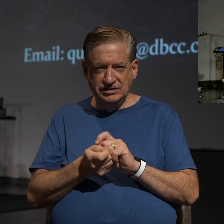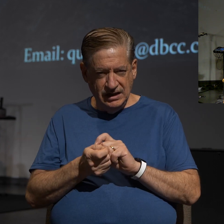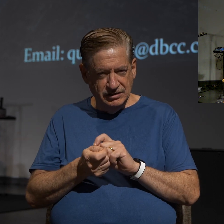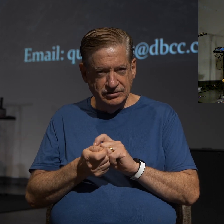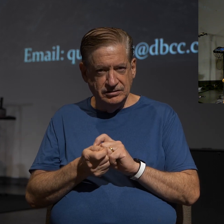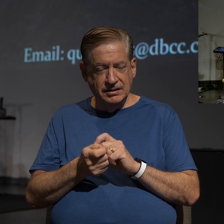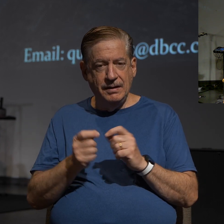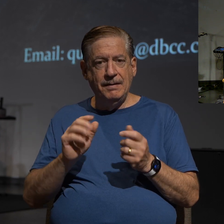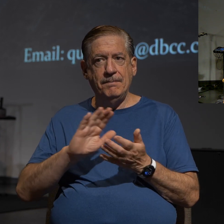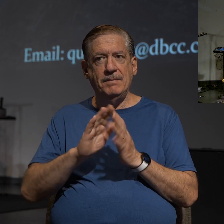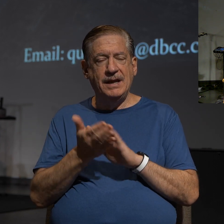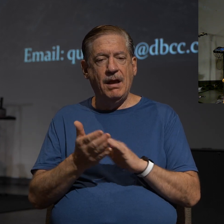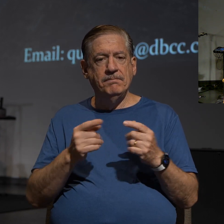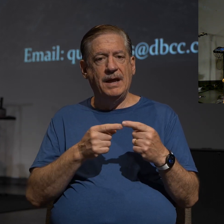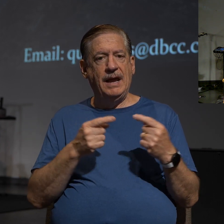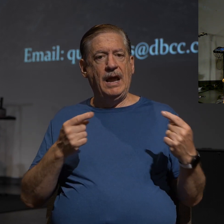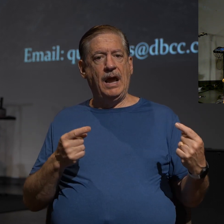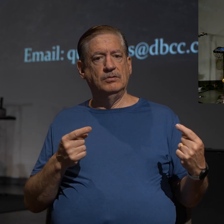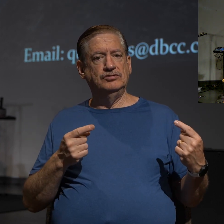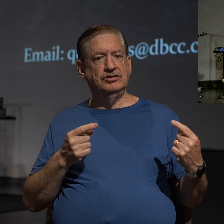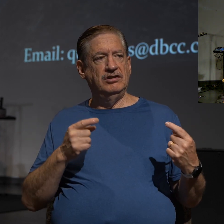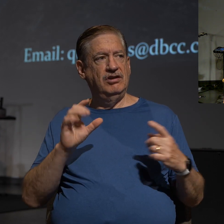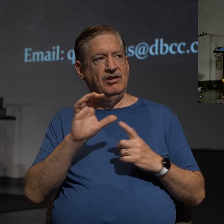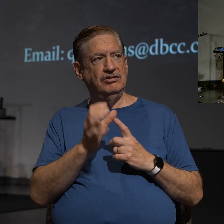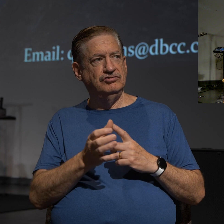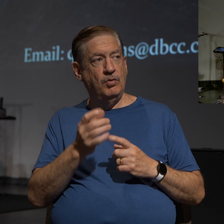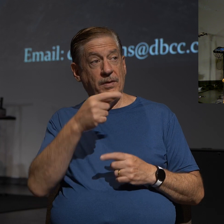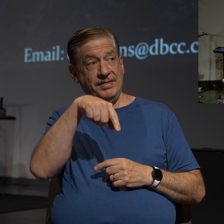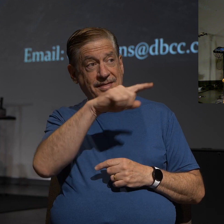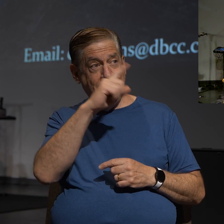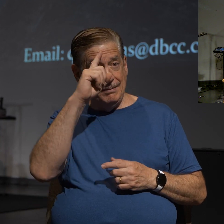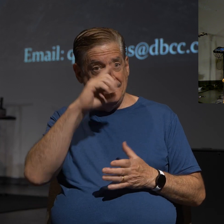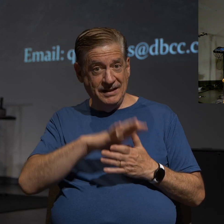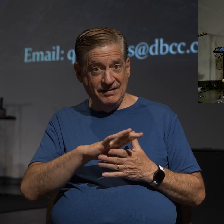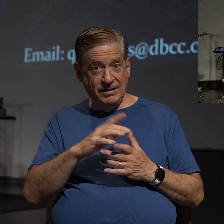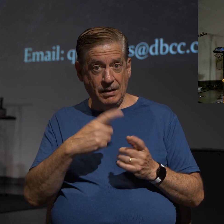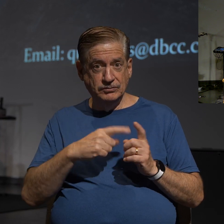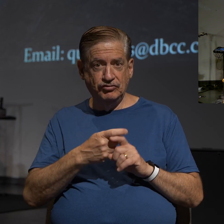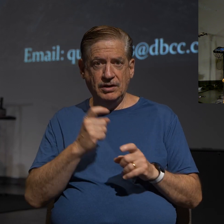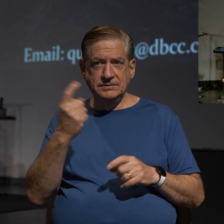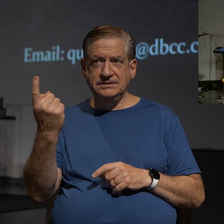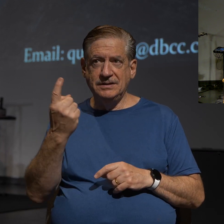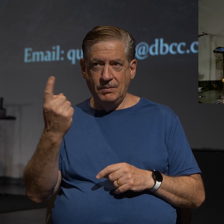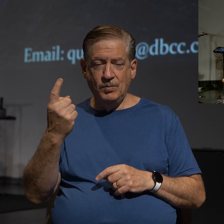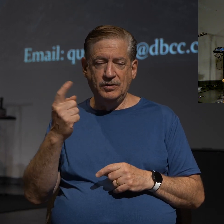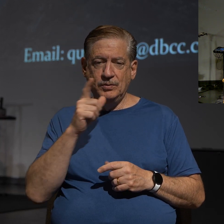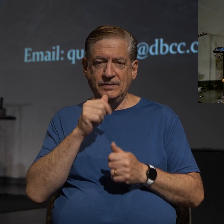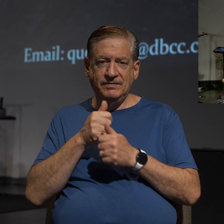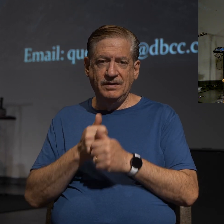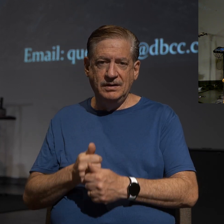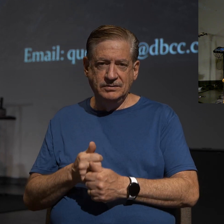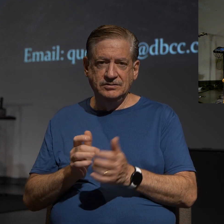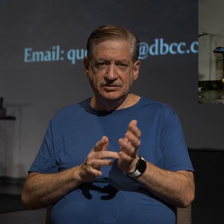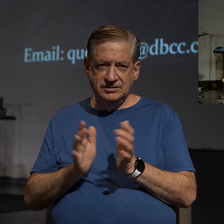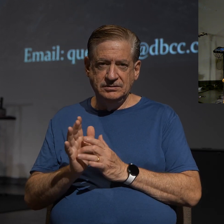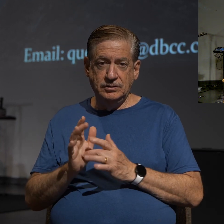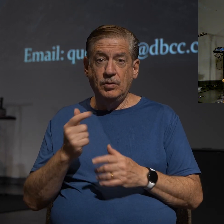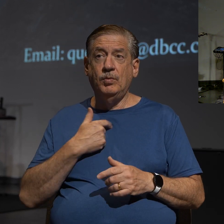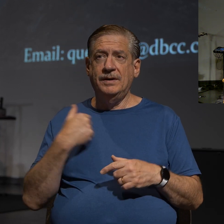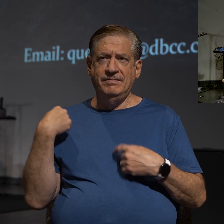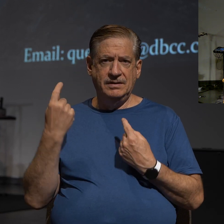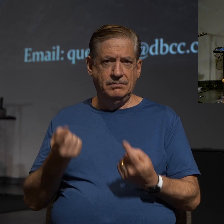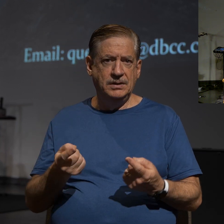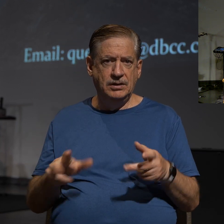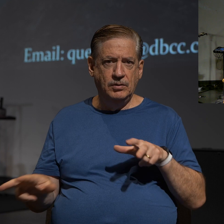become countercultural to what they believe comes from someone who follows Jesus. And so, we've been walking